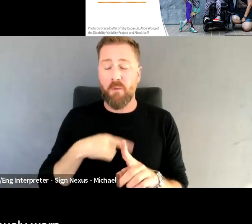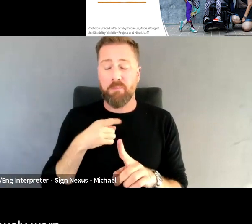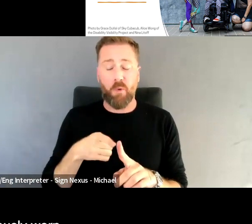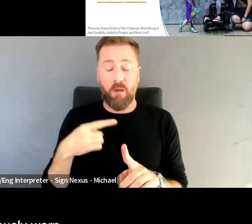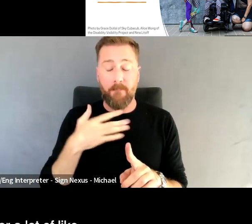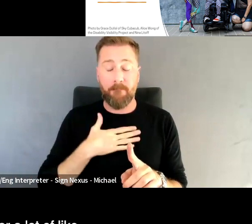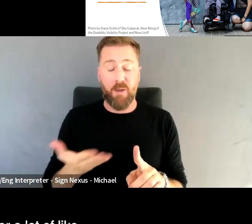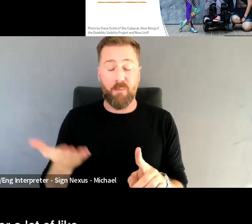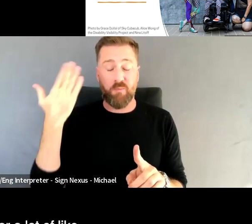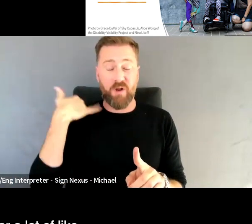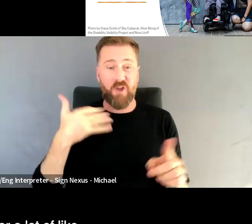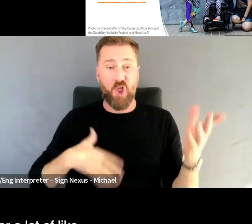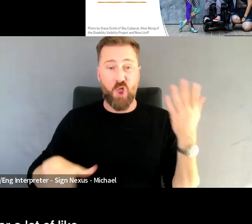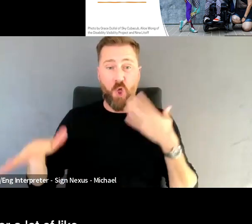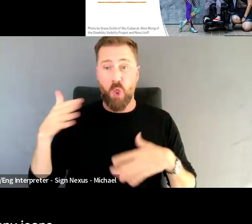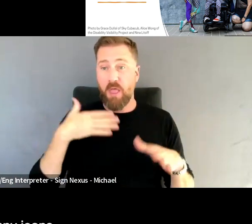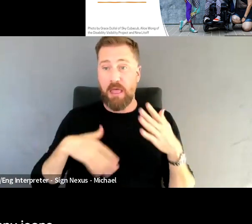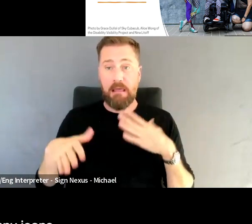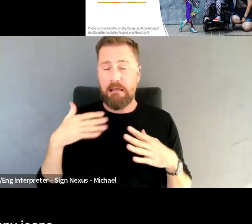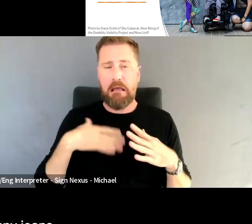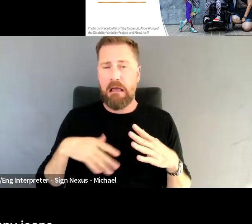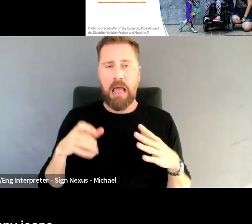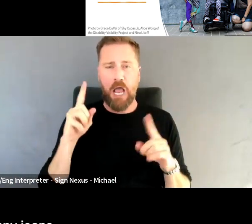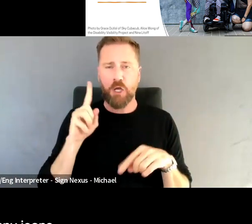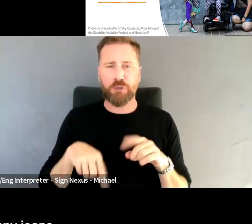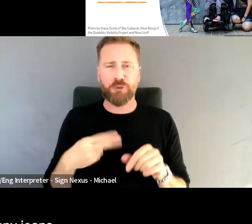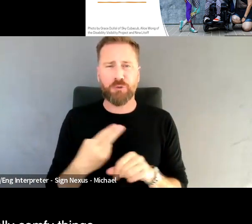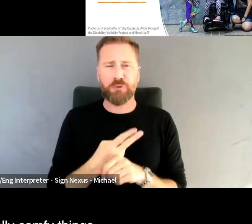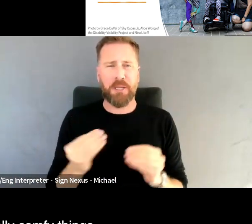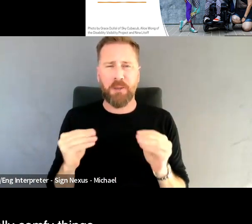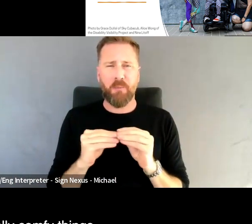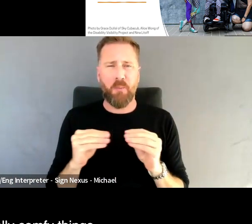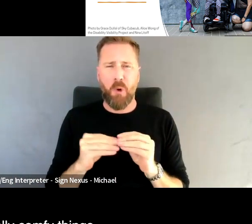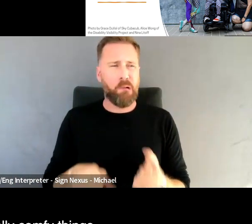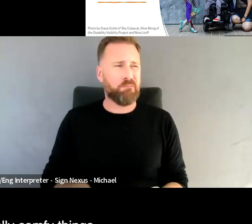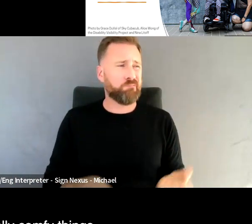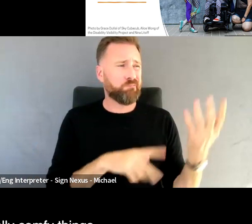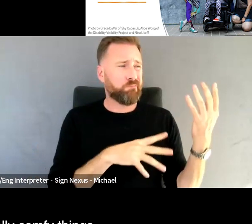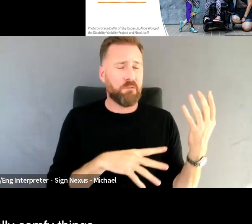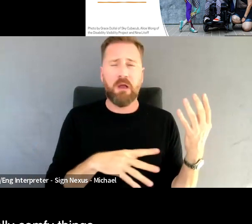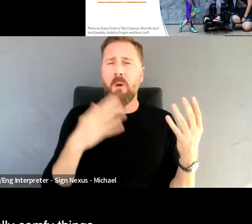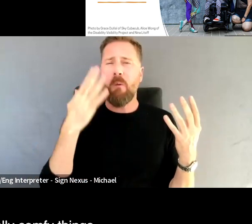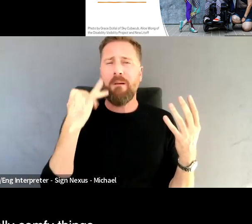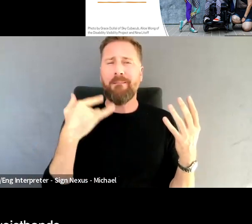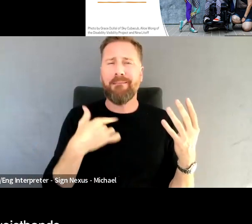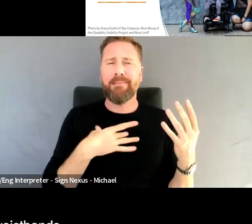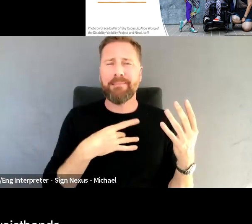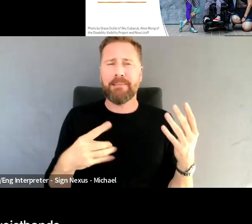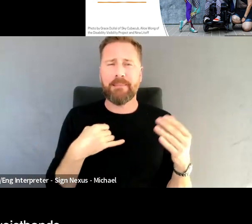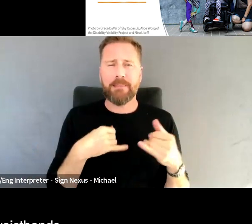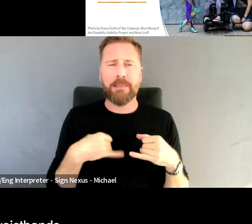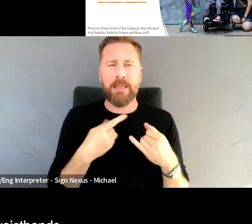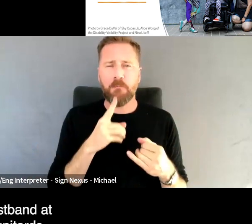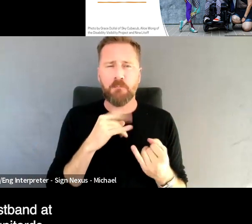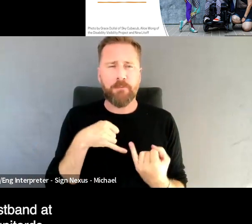worn because I like to wear a lot of like really tight skinny jeans. So I had to make really comfy things with very